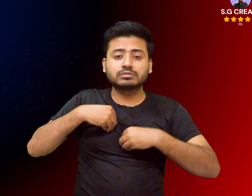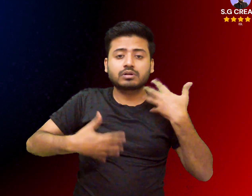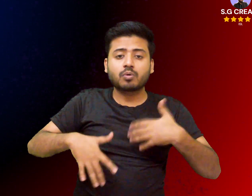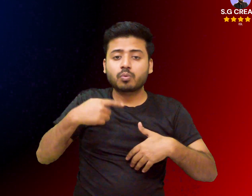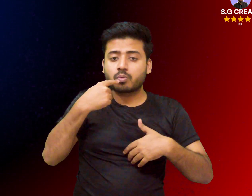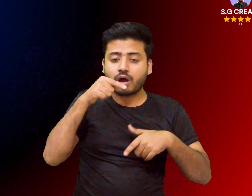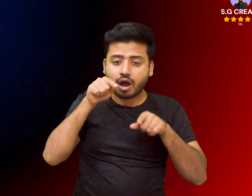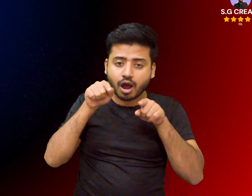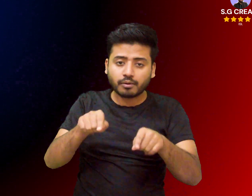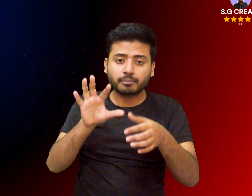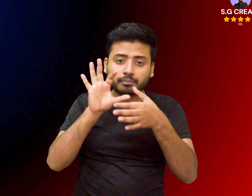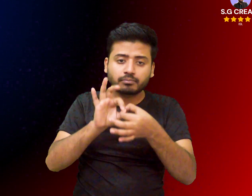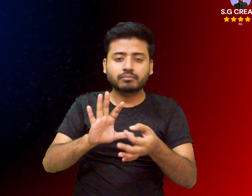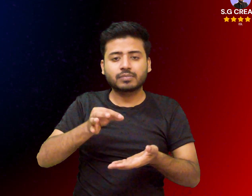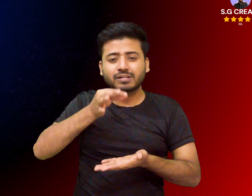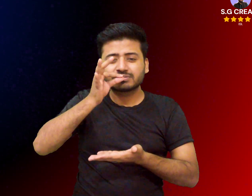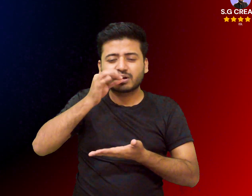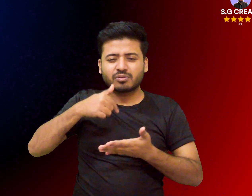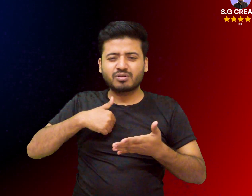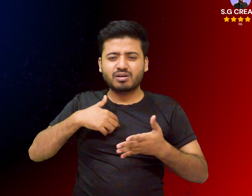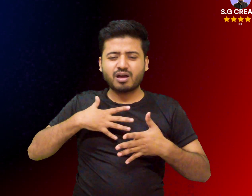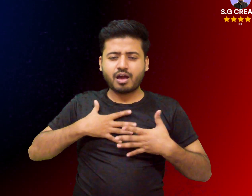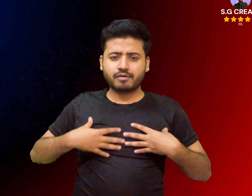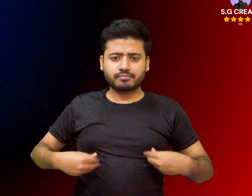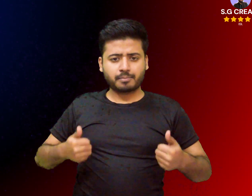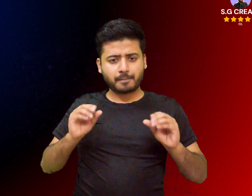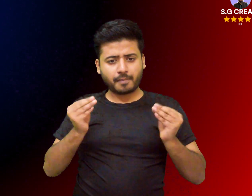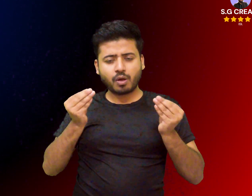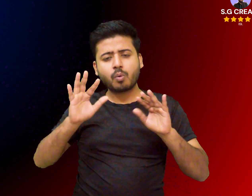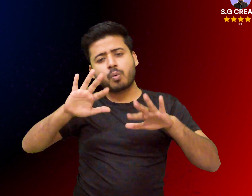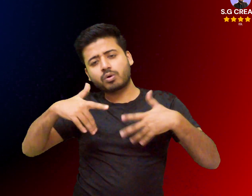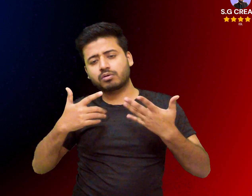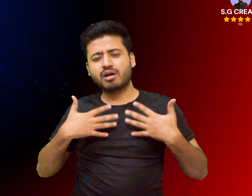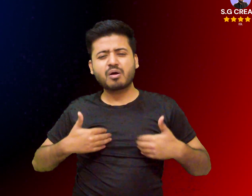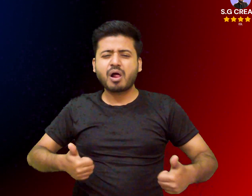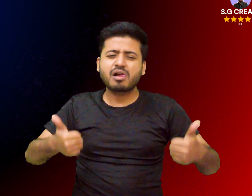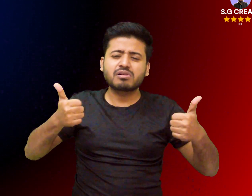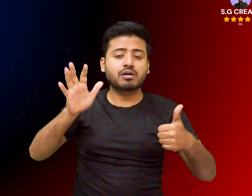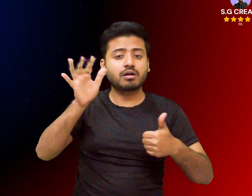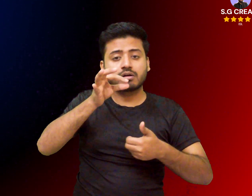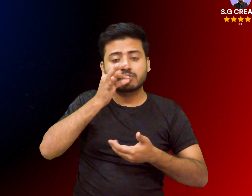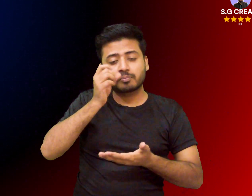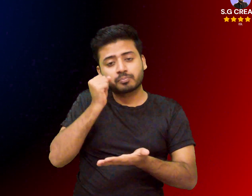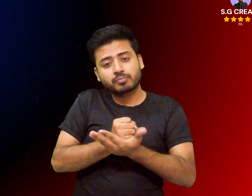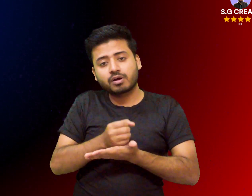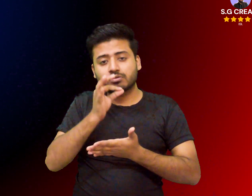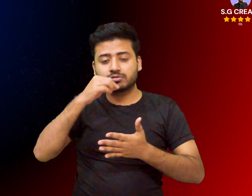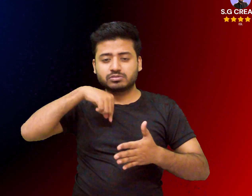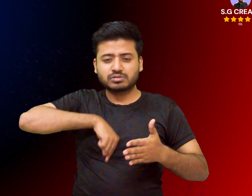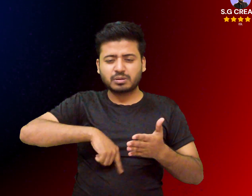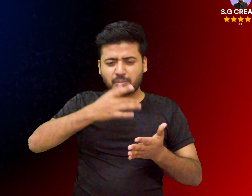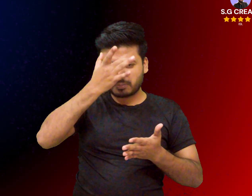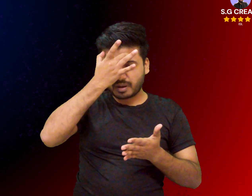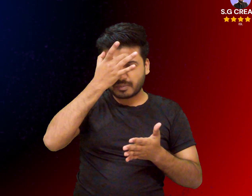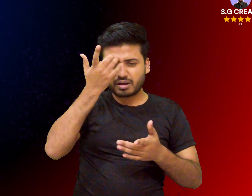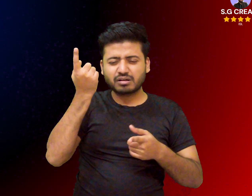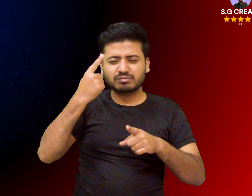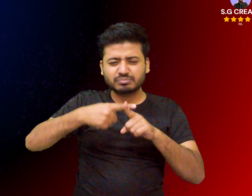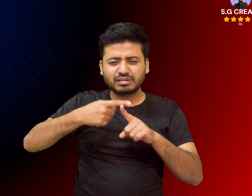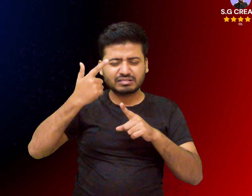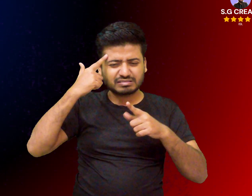cancer in humans dandelion products should not be used as a replacement for conventional cancer therapy individuals considering